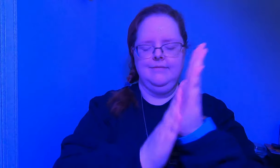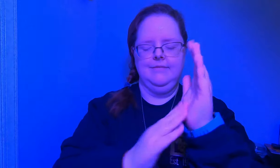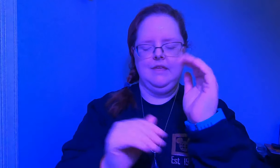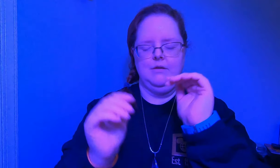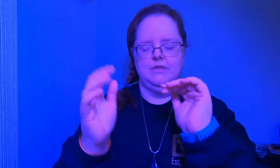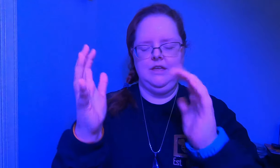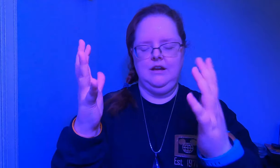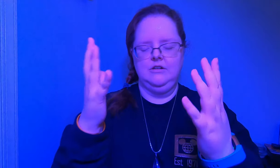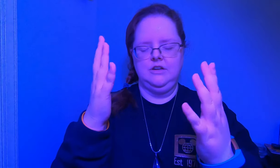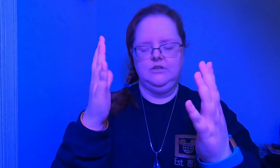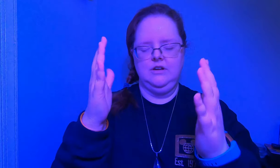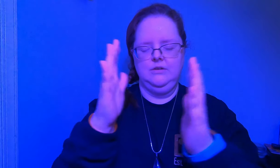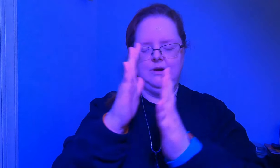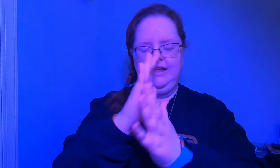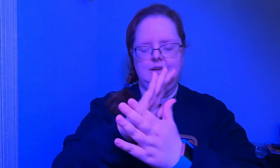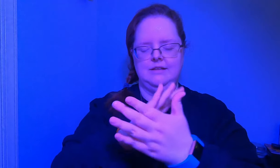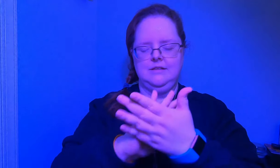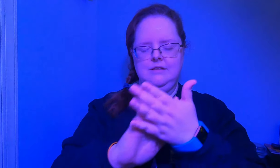and with that energy drawn to our hands